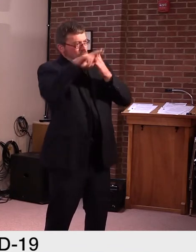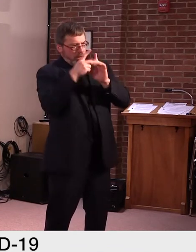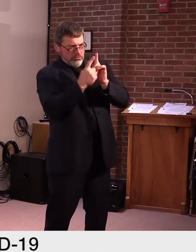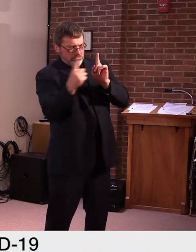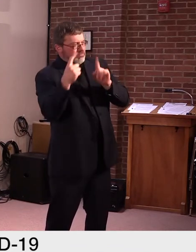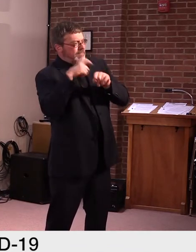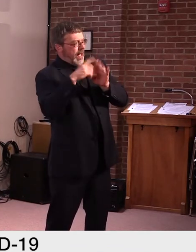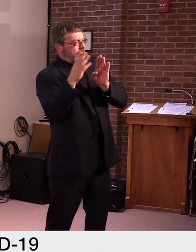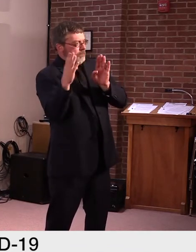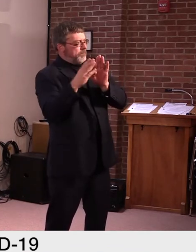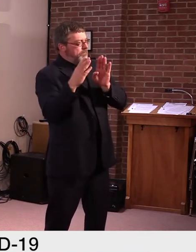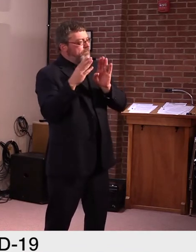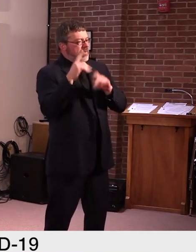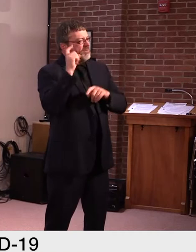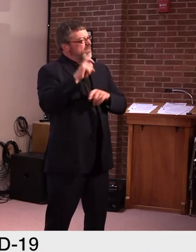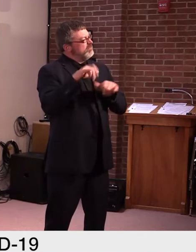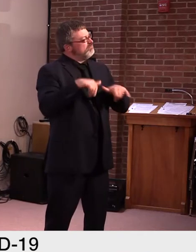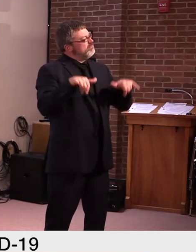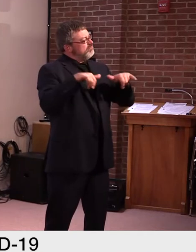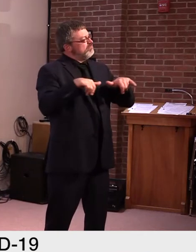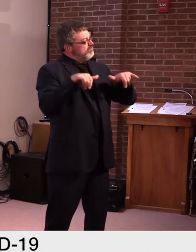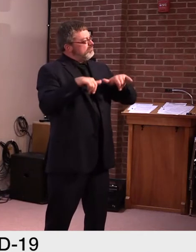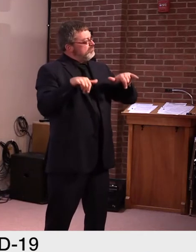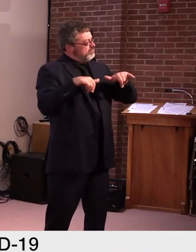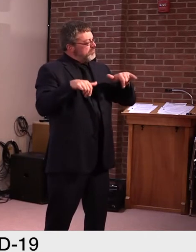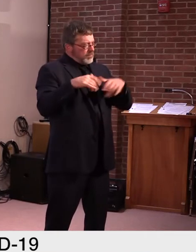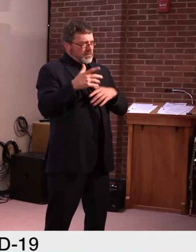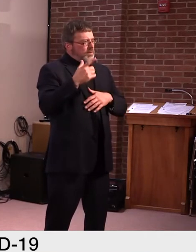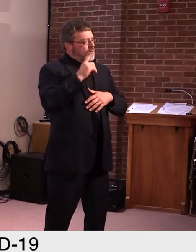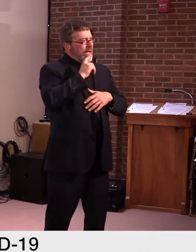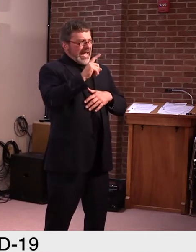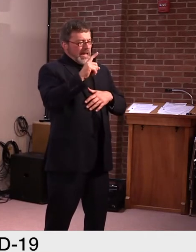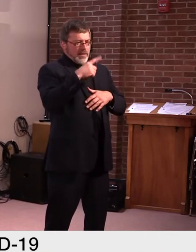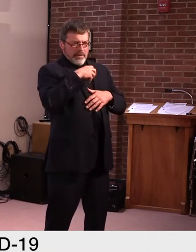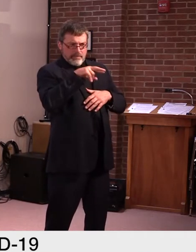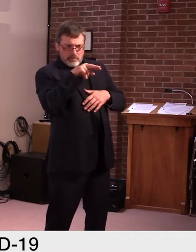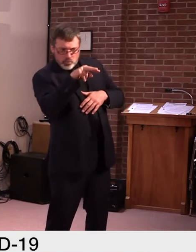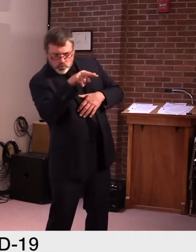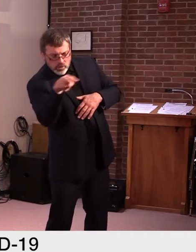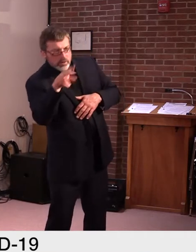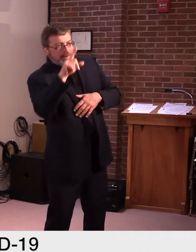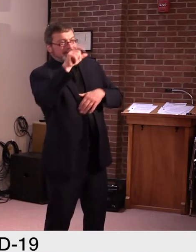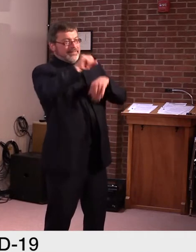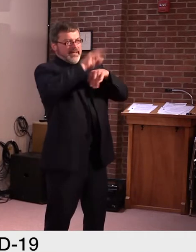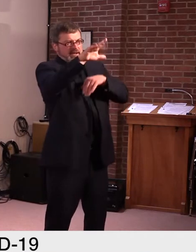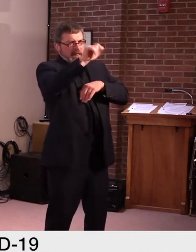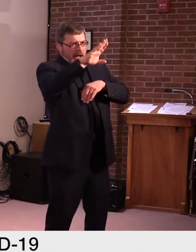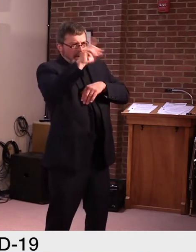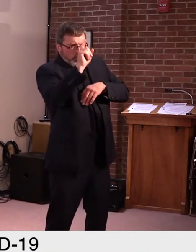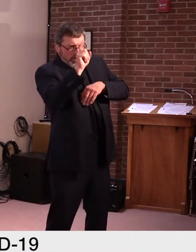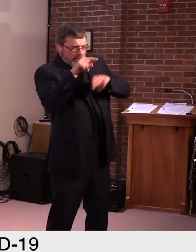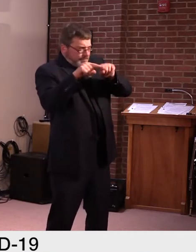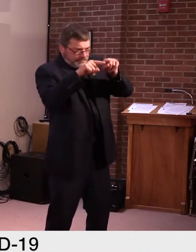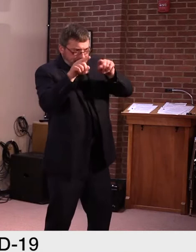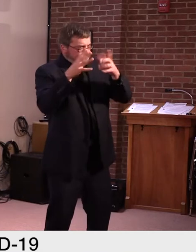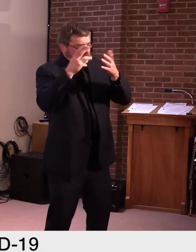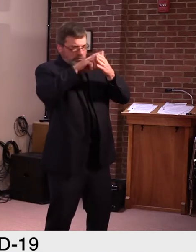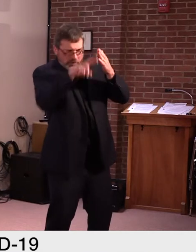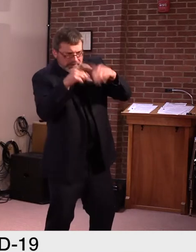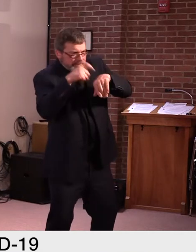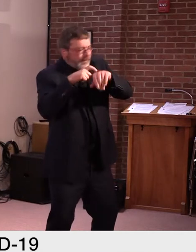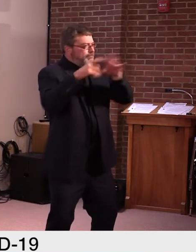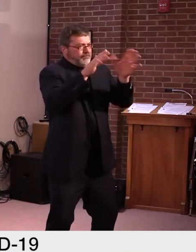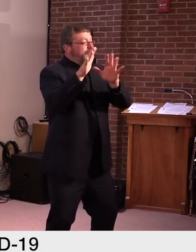and, um, play close, pay close attention to them. Obviously, the state, uh, lab is the fastest,